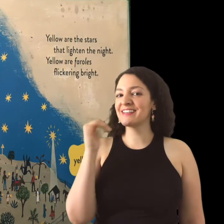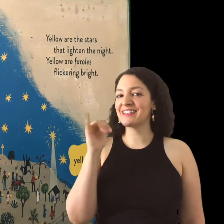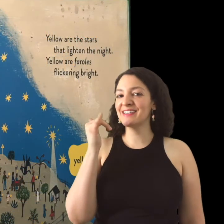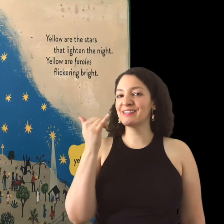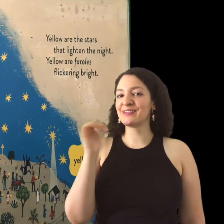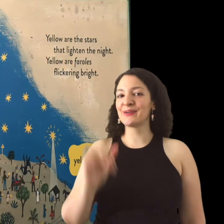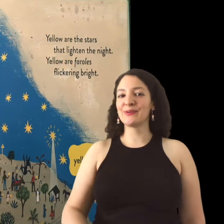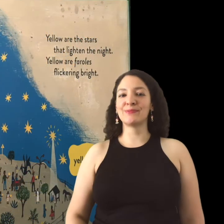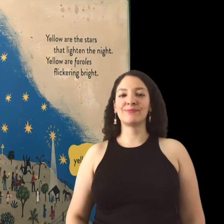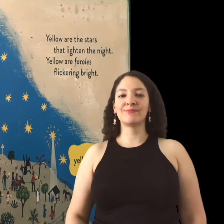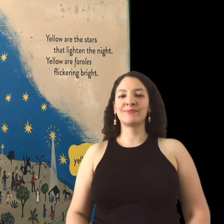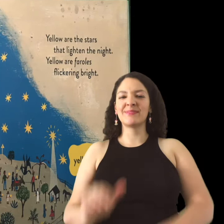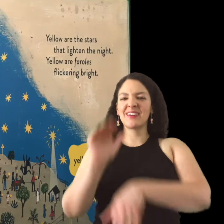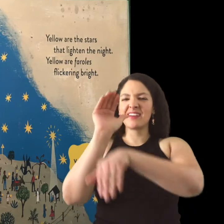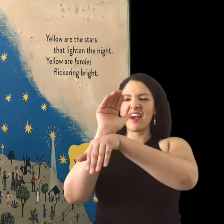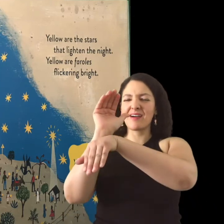Amarillo Yellow